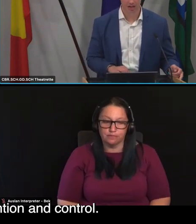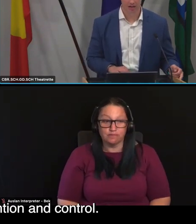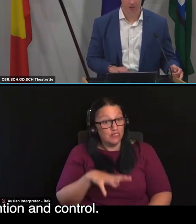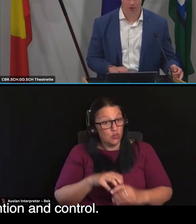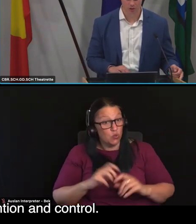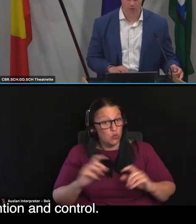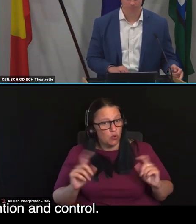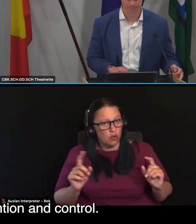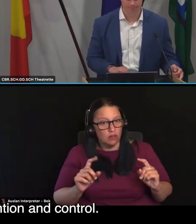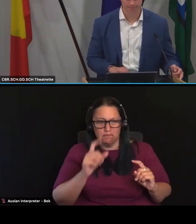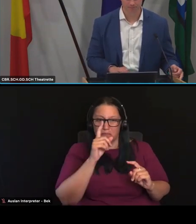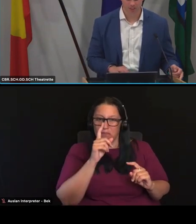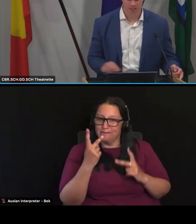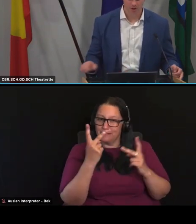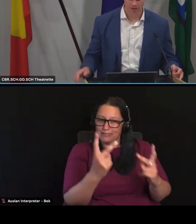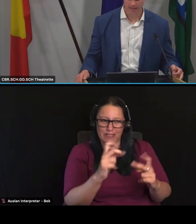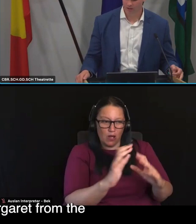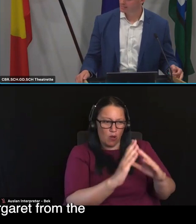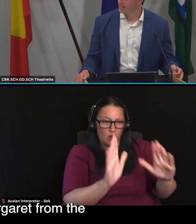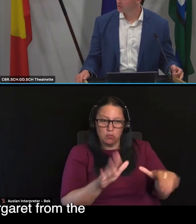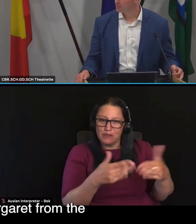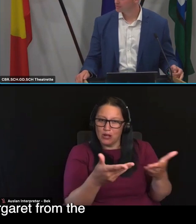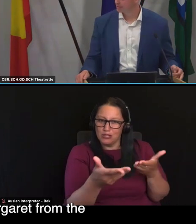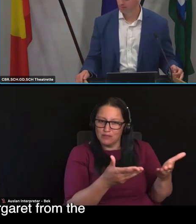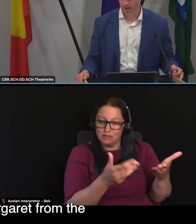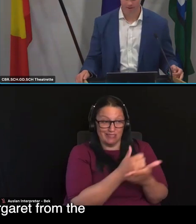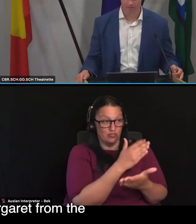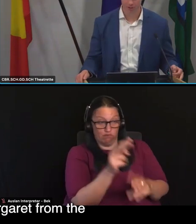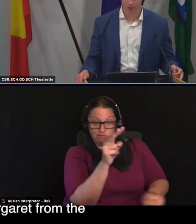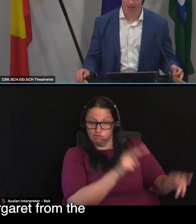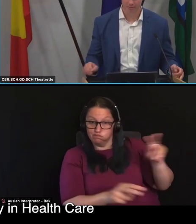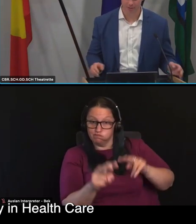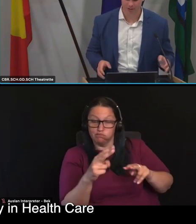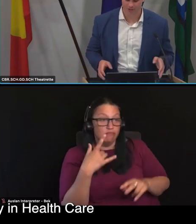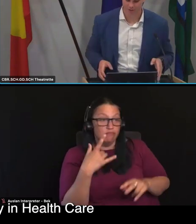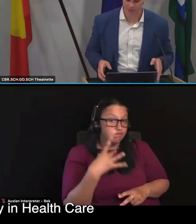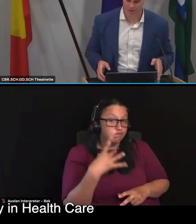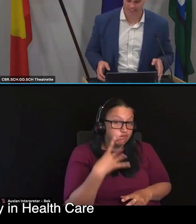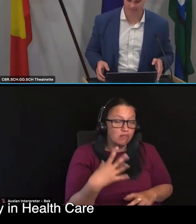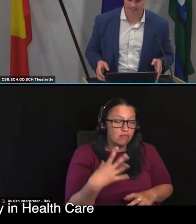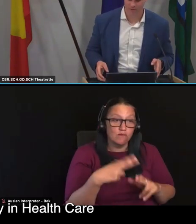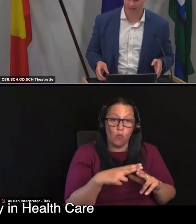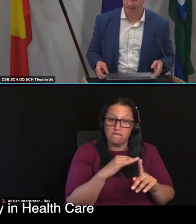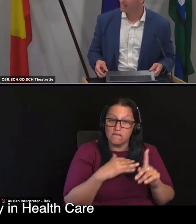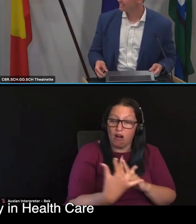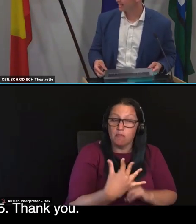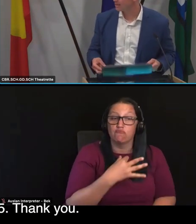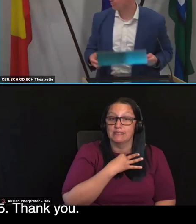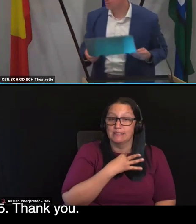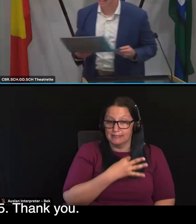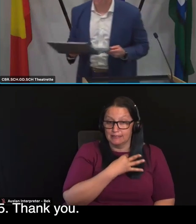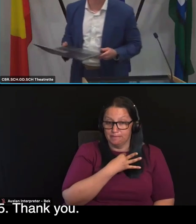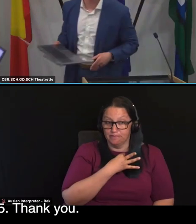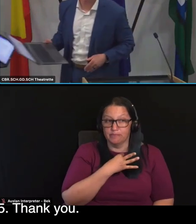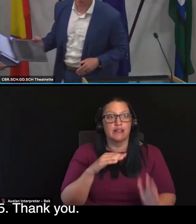prevention and control. I'd now like to hand over to Margaret from the Australian Commission on Safety and Healthcare to